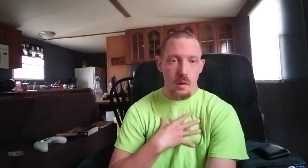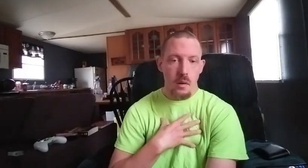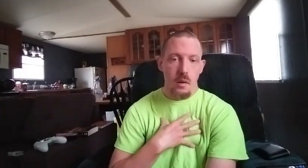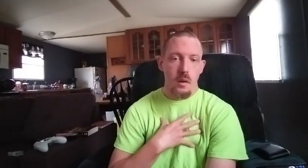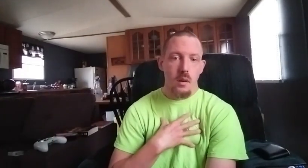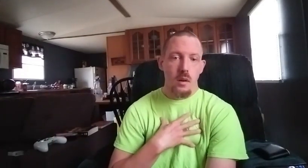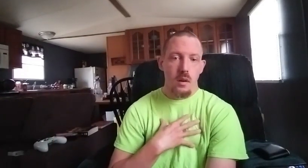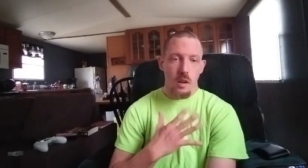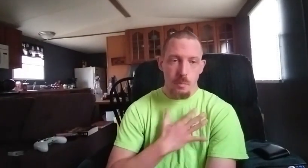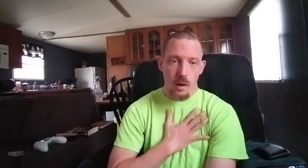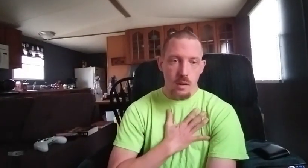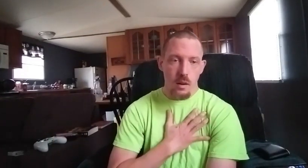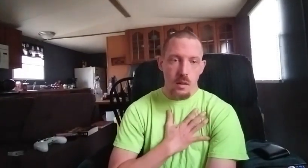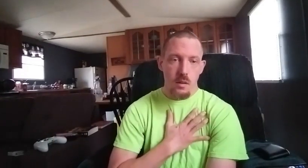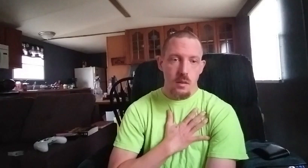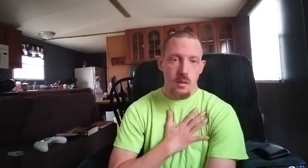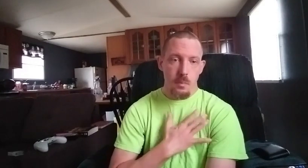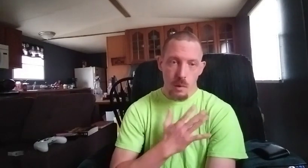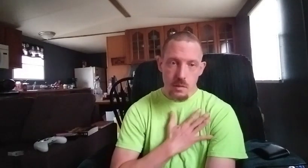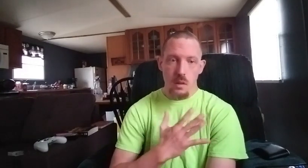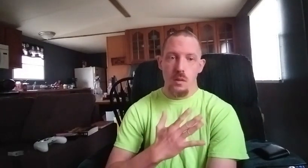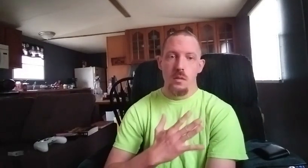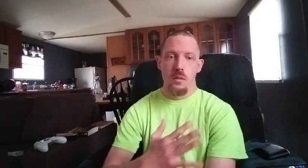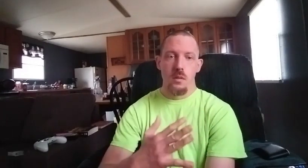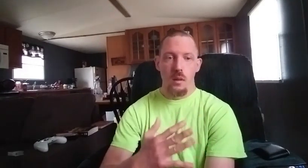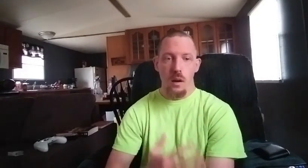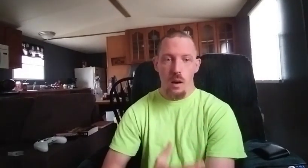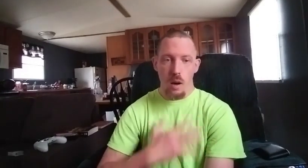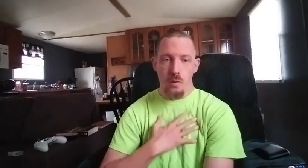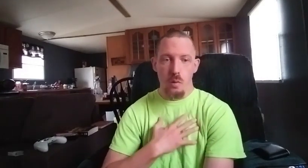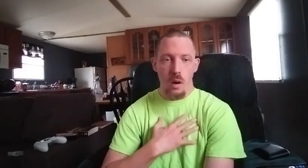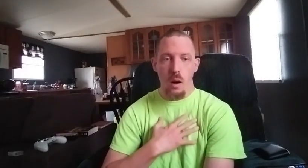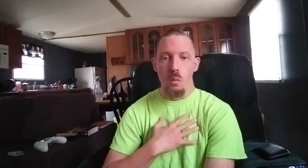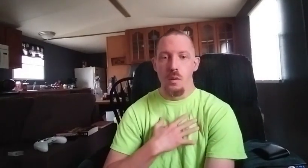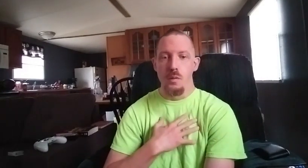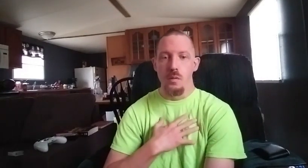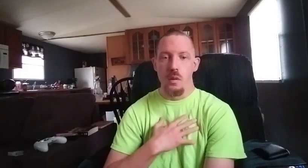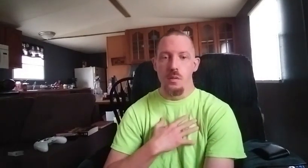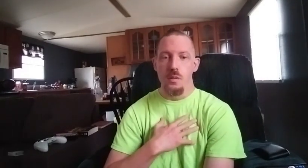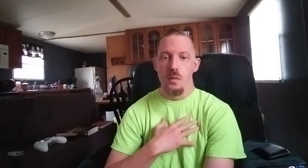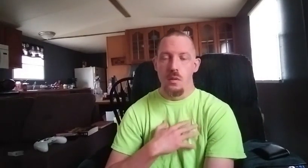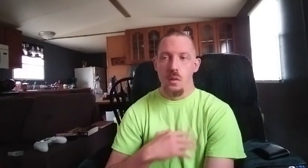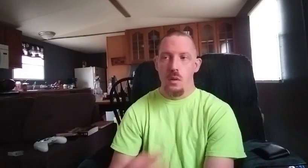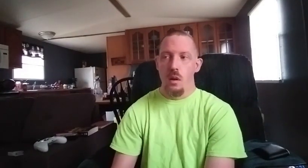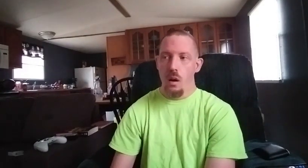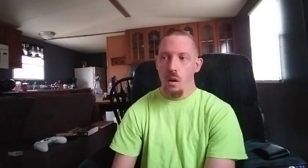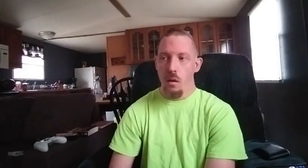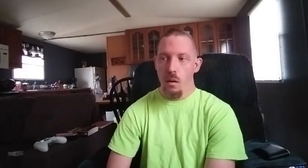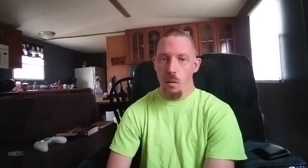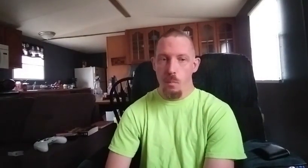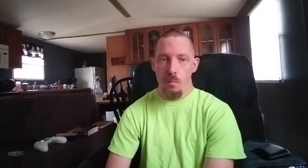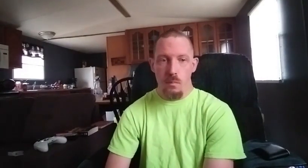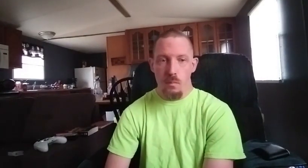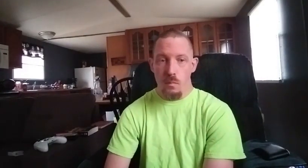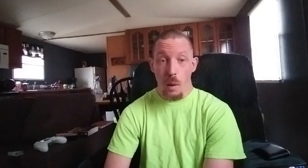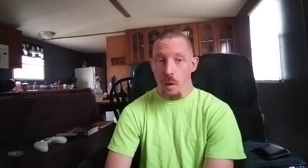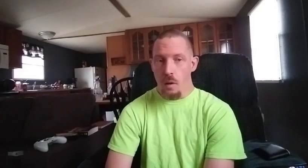it's my continent my channel i'll do how i want to do things um i'm not